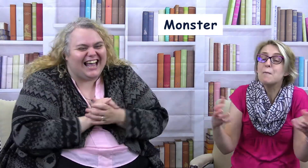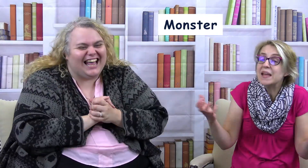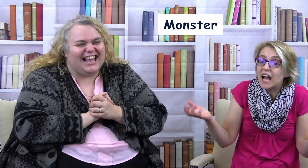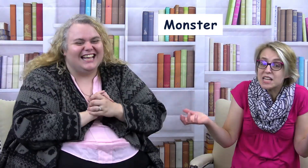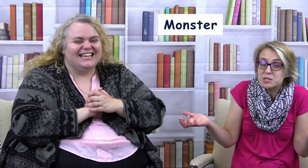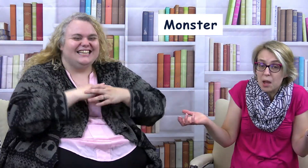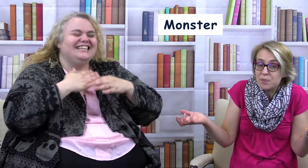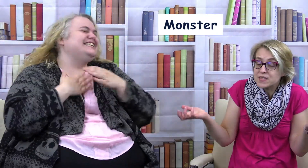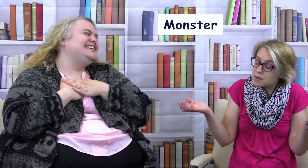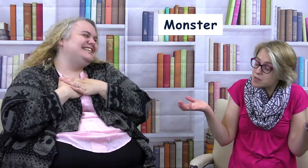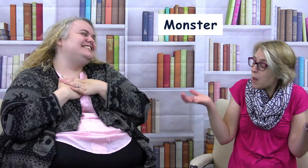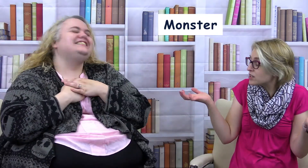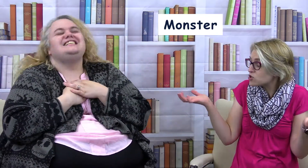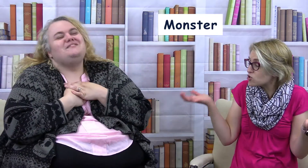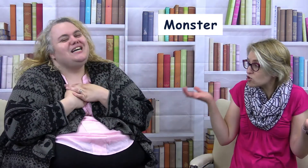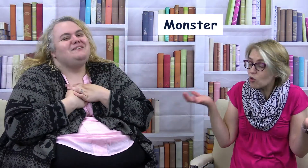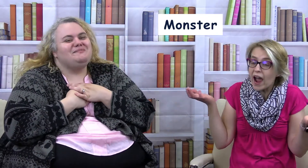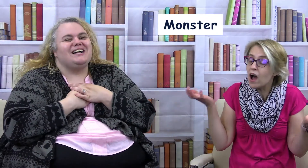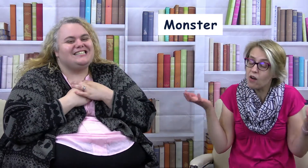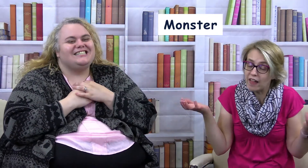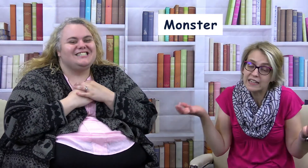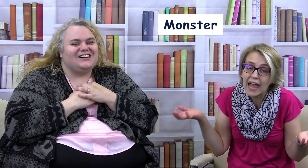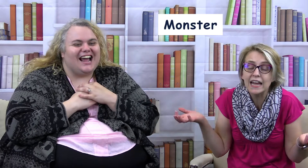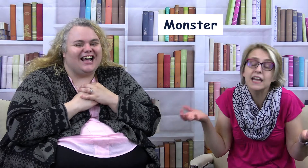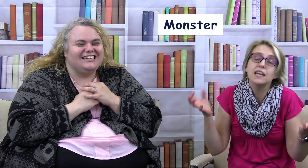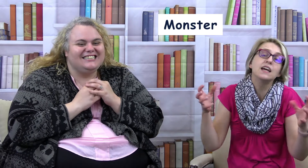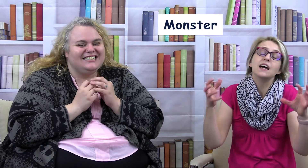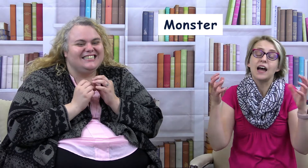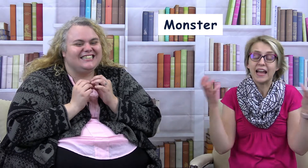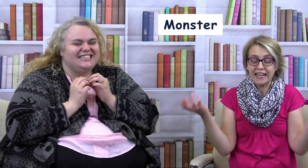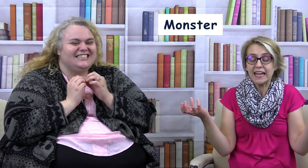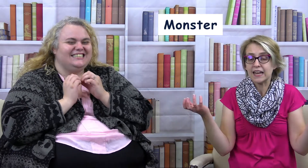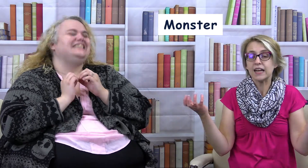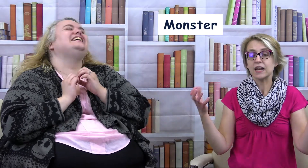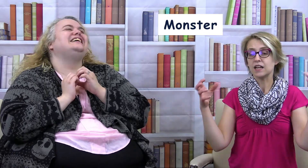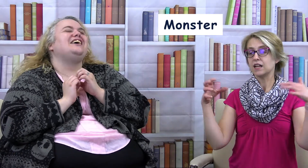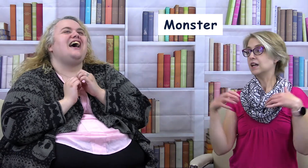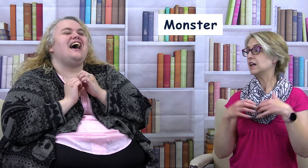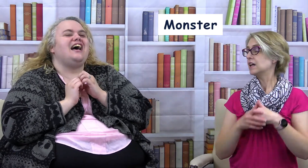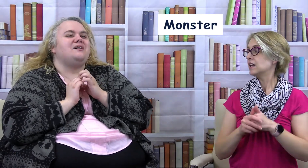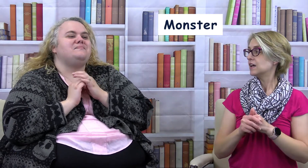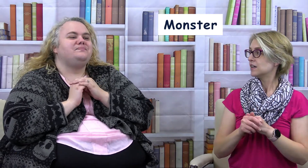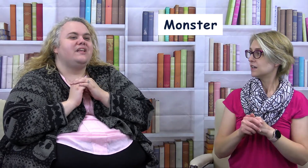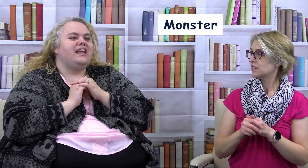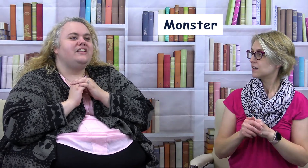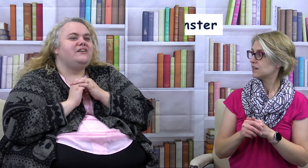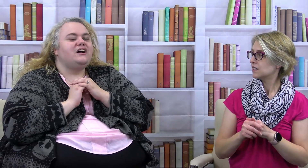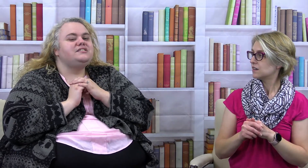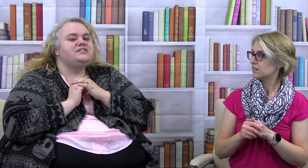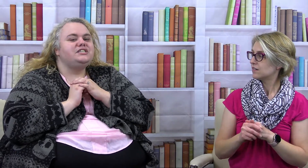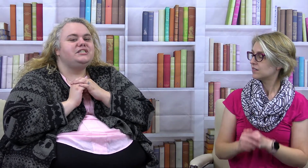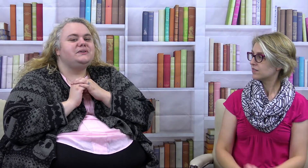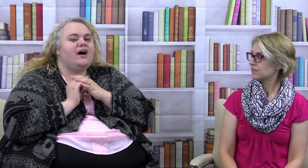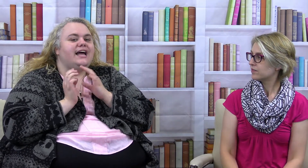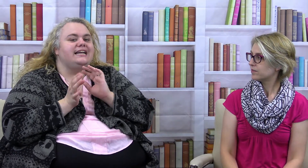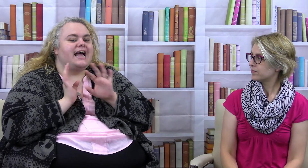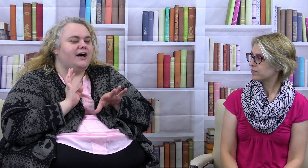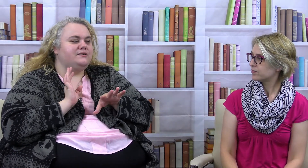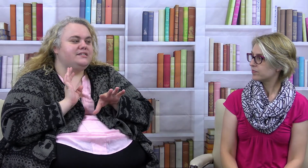because sometimes monsters growl. Sometimes monsters growl. I get it. Um and you can also do haunted house.